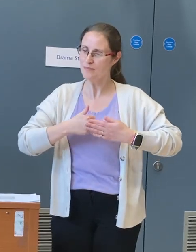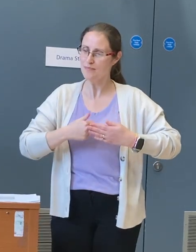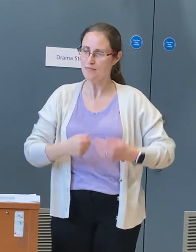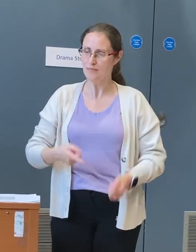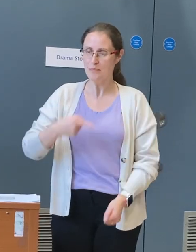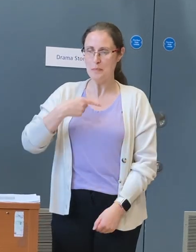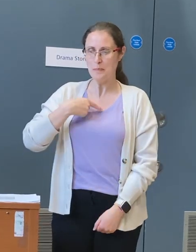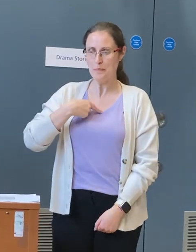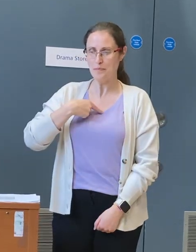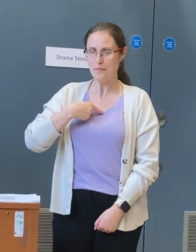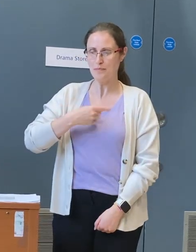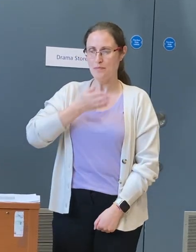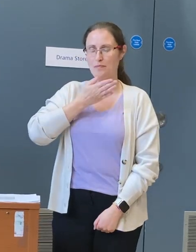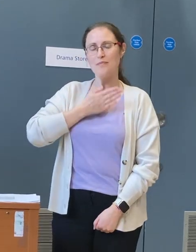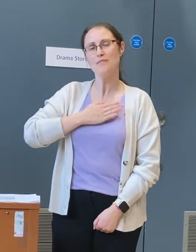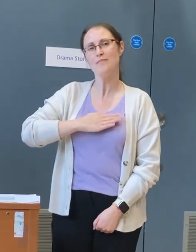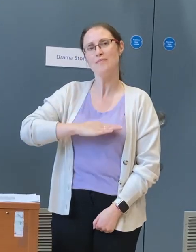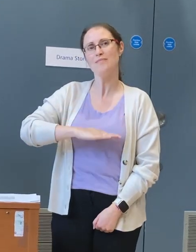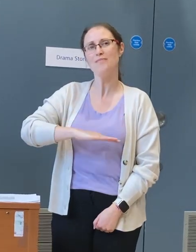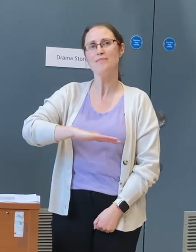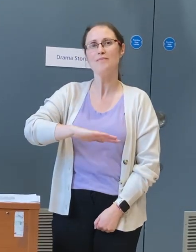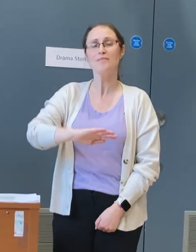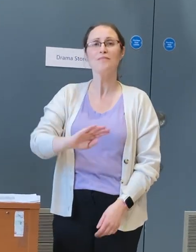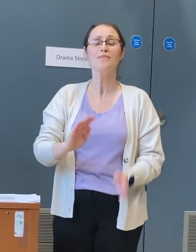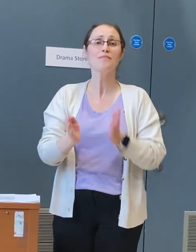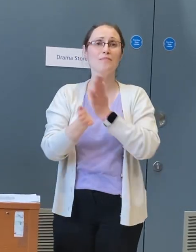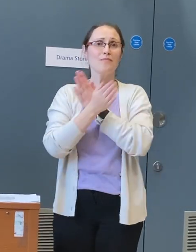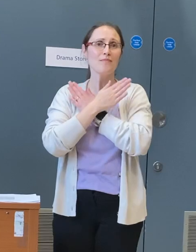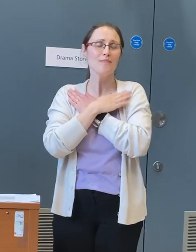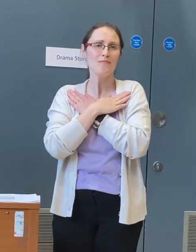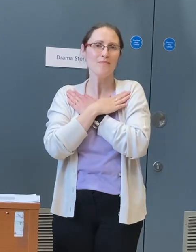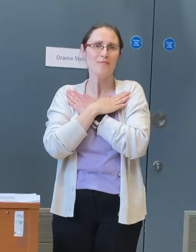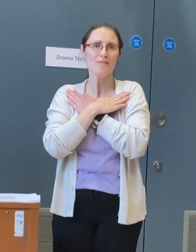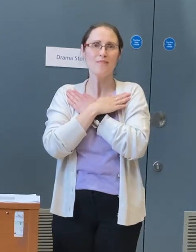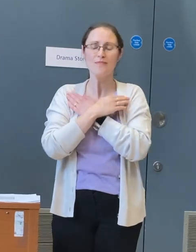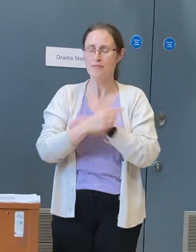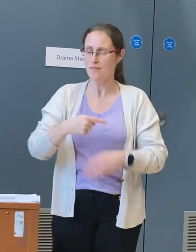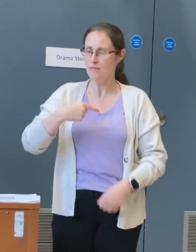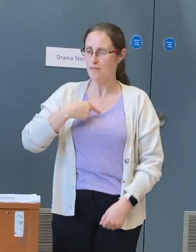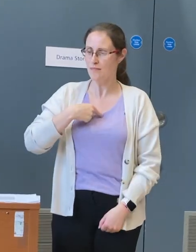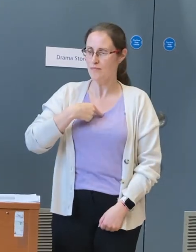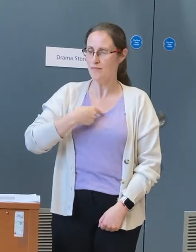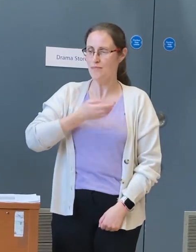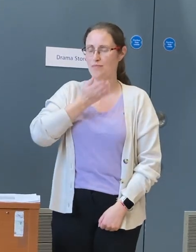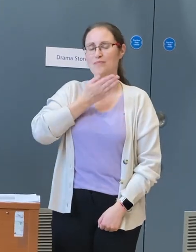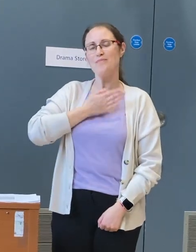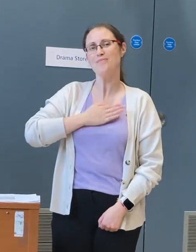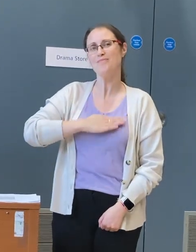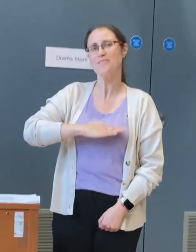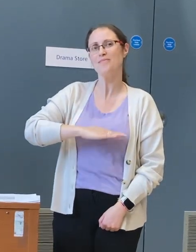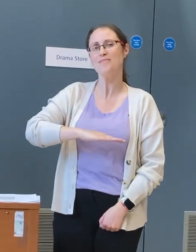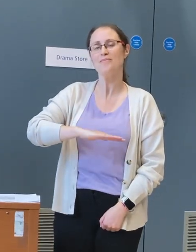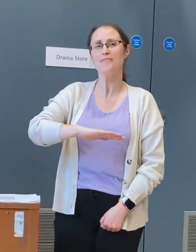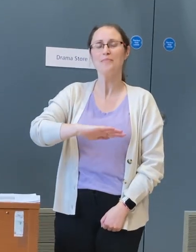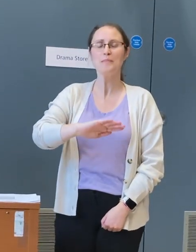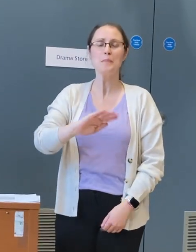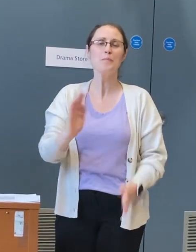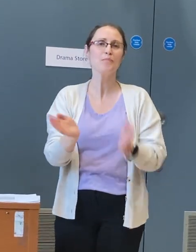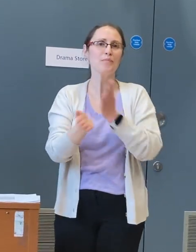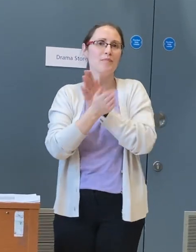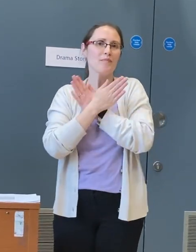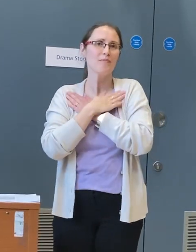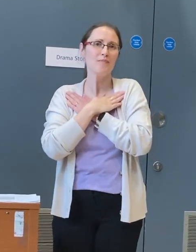long. I would do anything for love, I would do anything